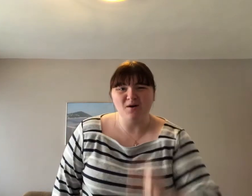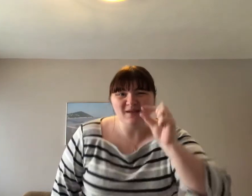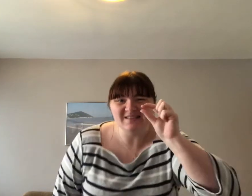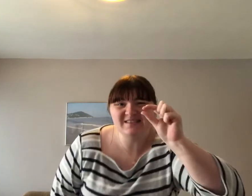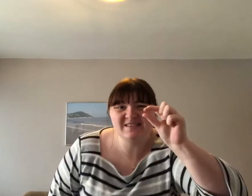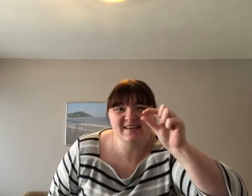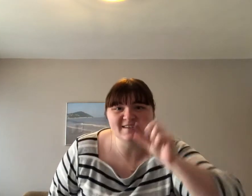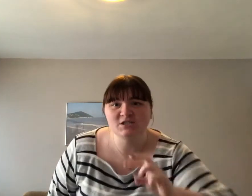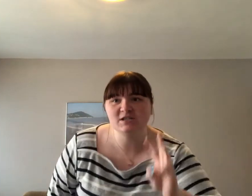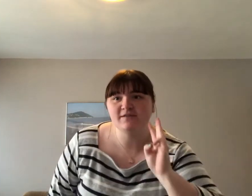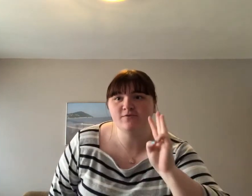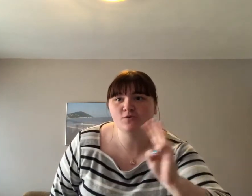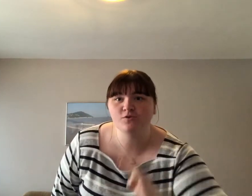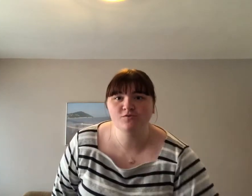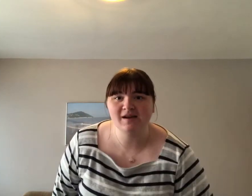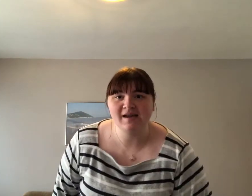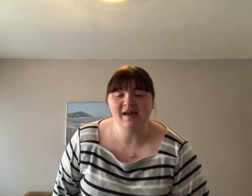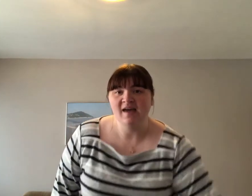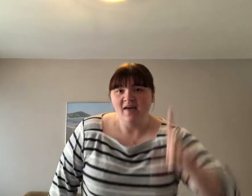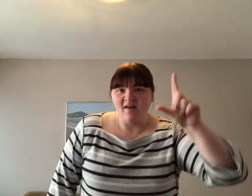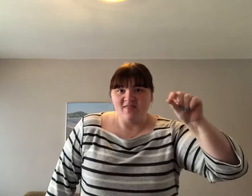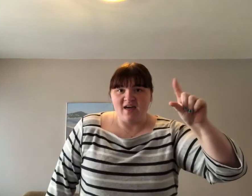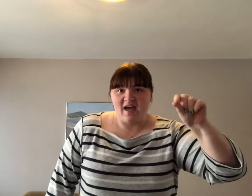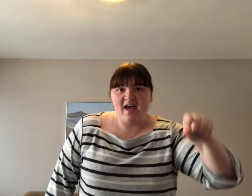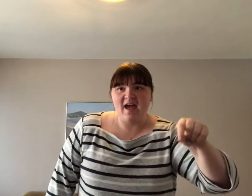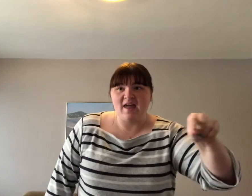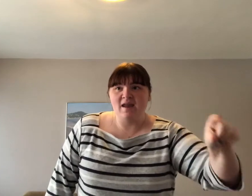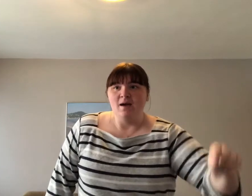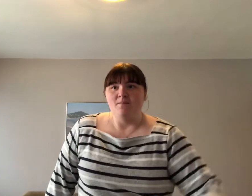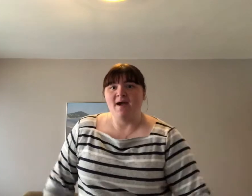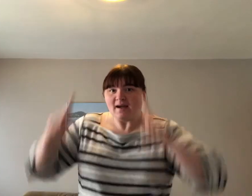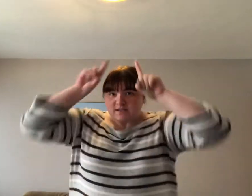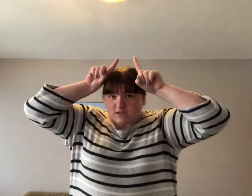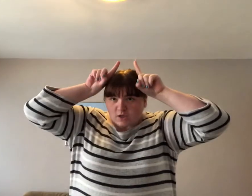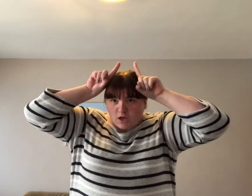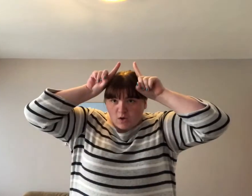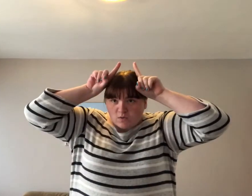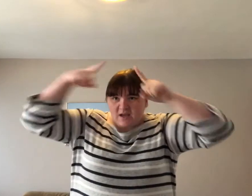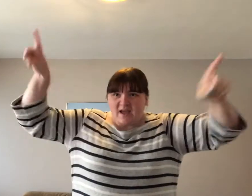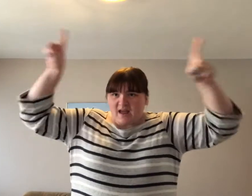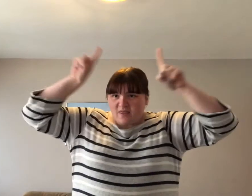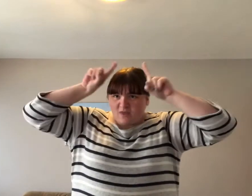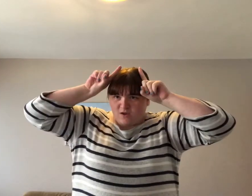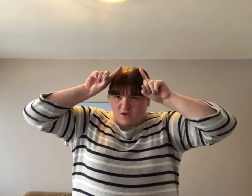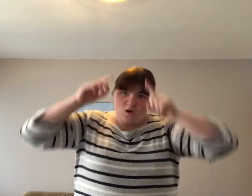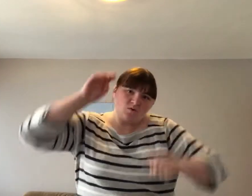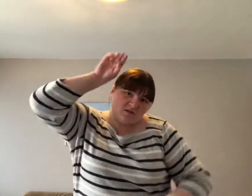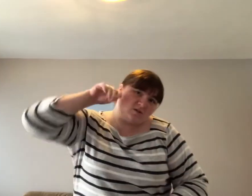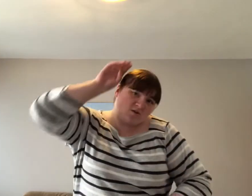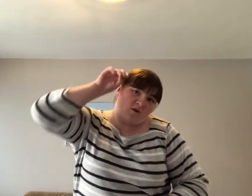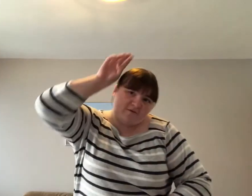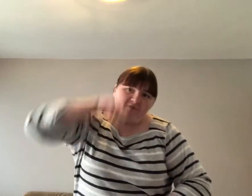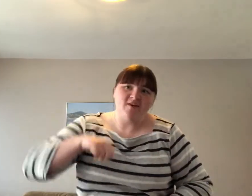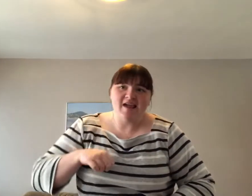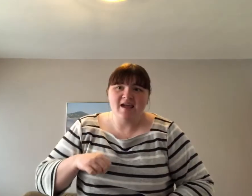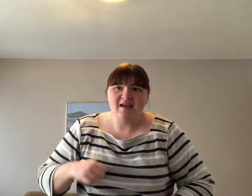it's teachy for three. The hen pecks the goat and the goat's got fleas.